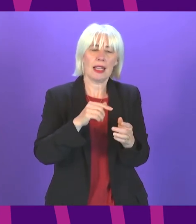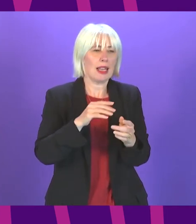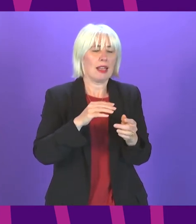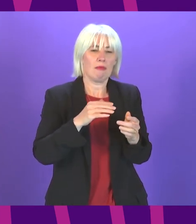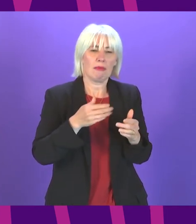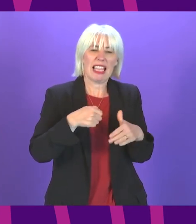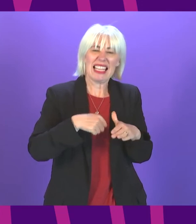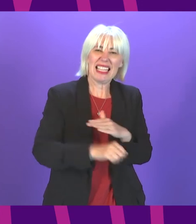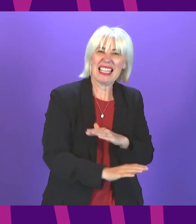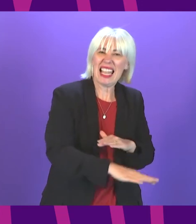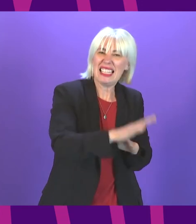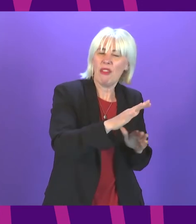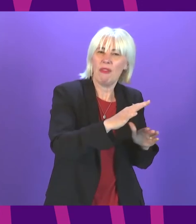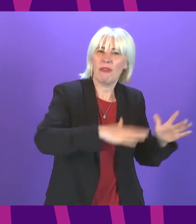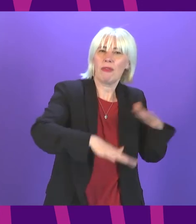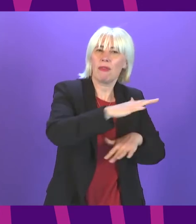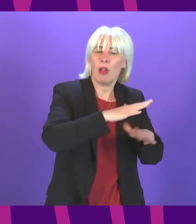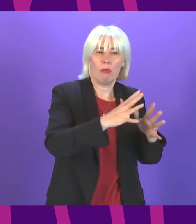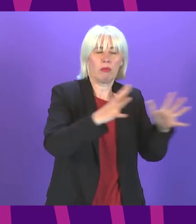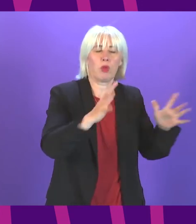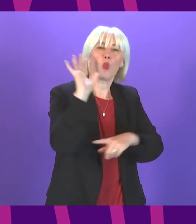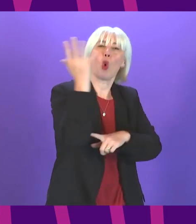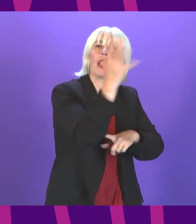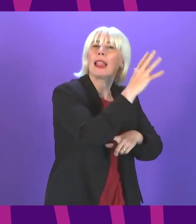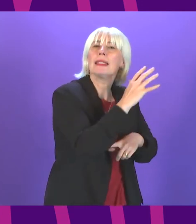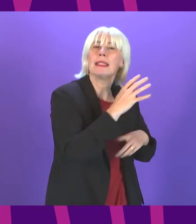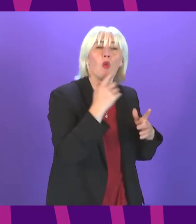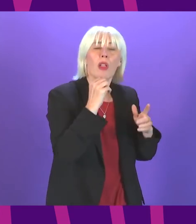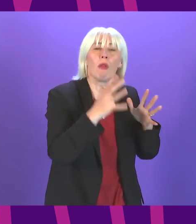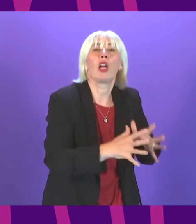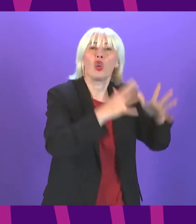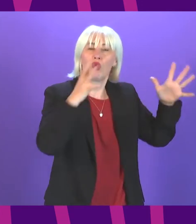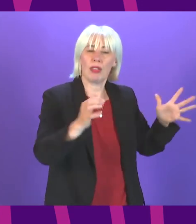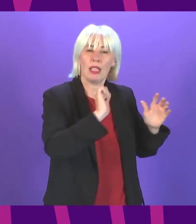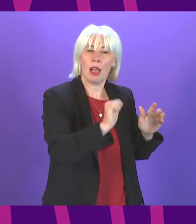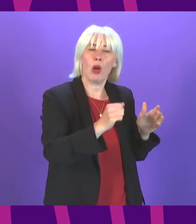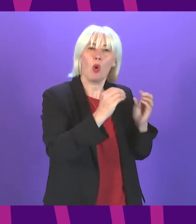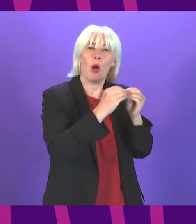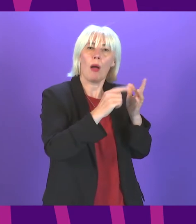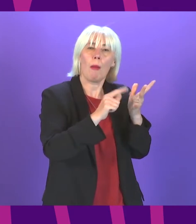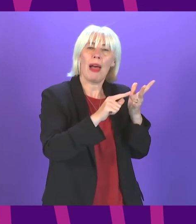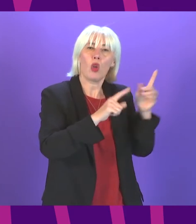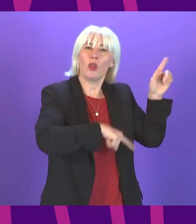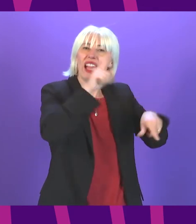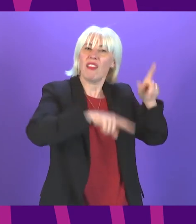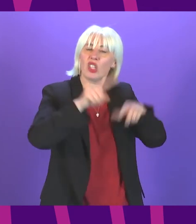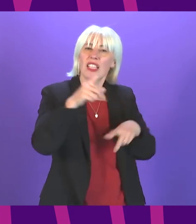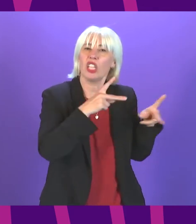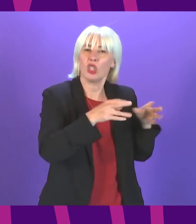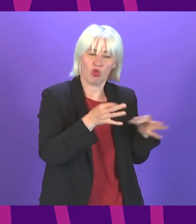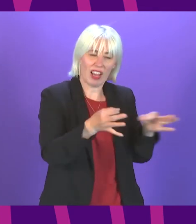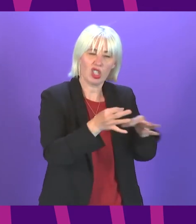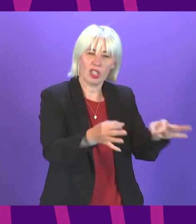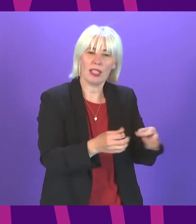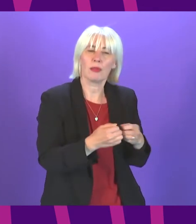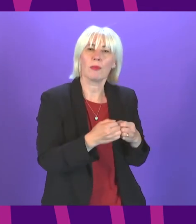target to 4,000 hectares that's welcome however she'll know that the biodiversity strategy has a target of between 3